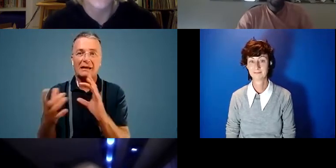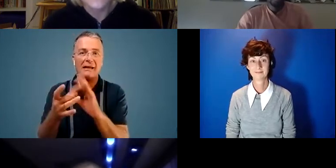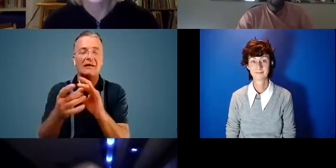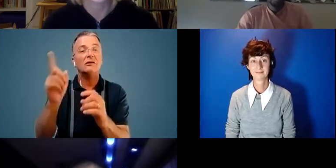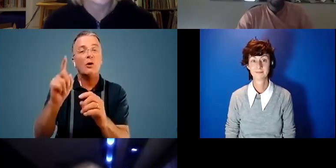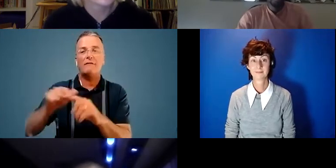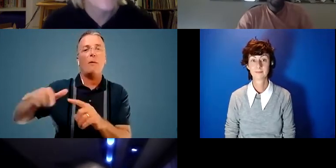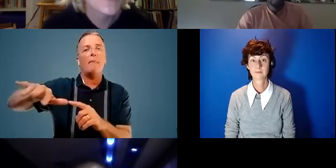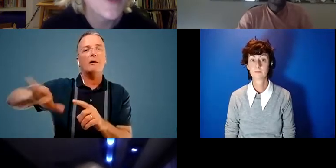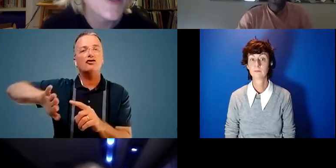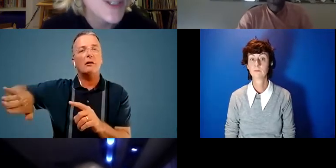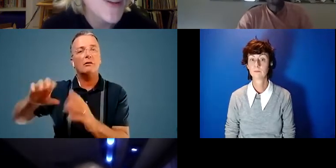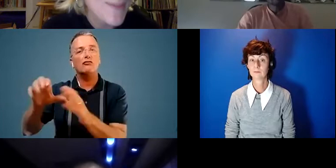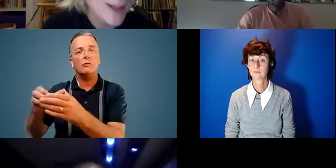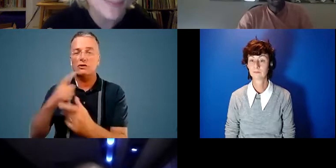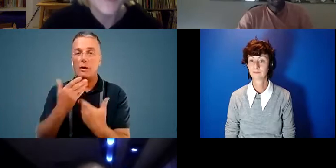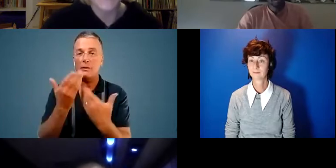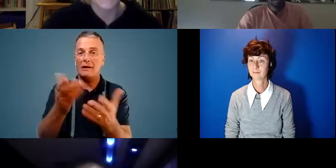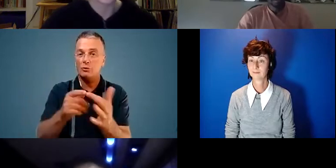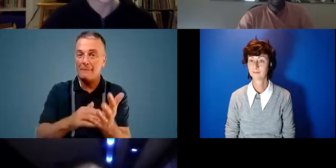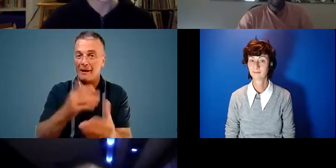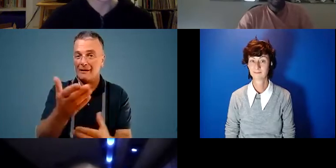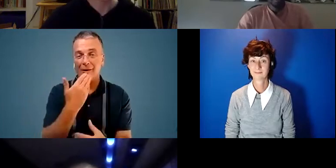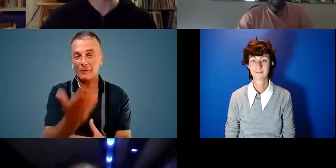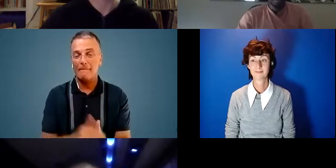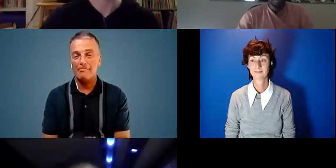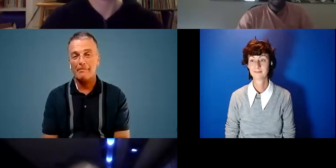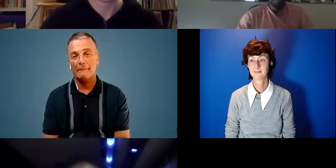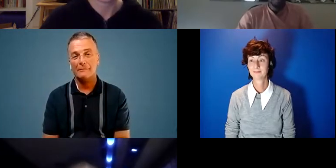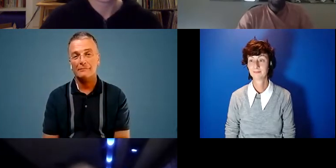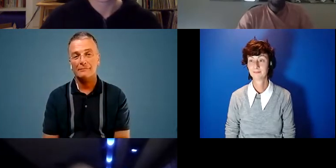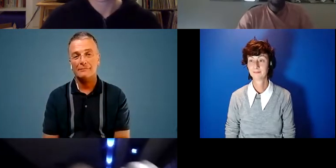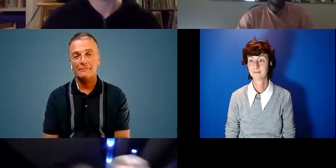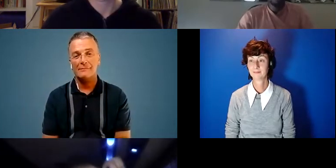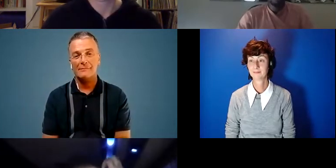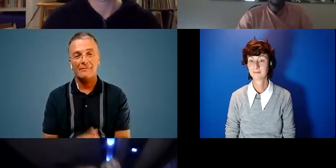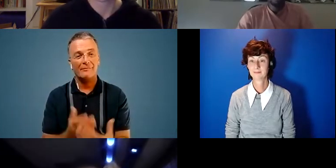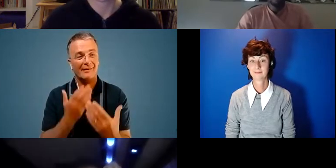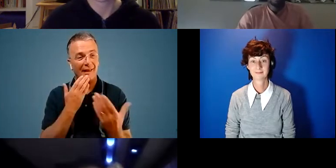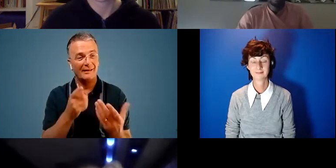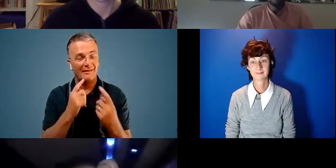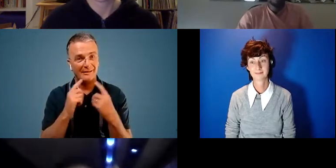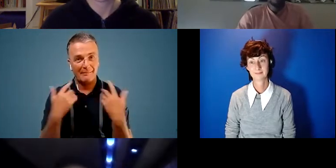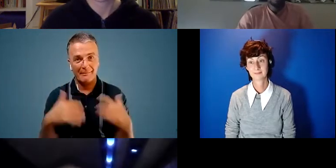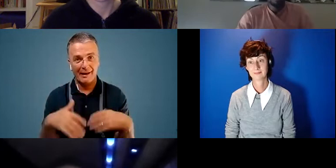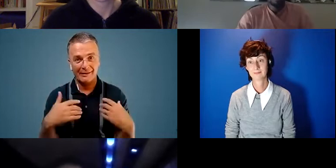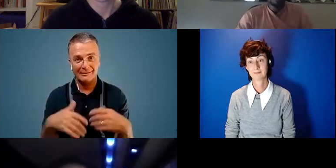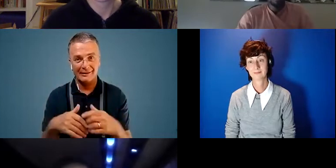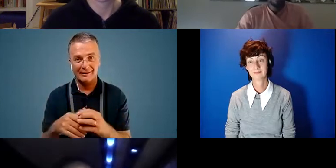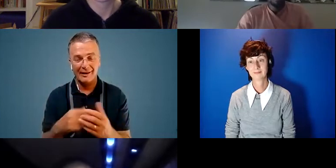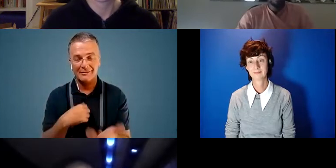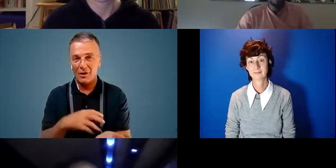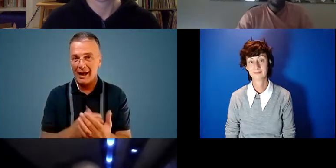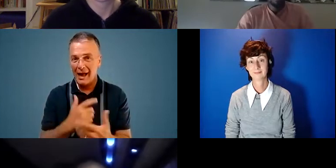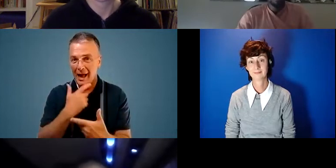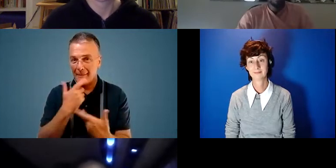groups. So I'm going to pass over to you, Emma. Thank you. Thanks. That's amazing. I'm so happy to be here